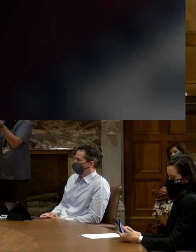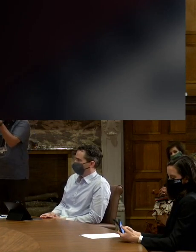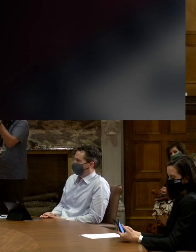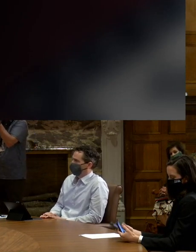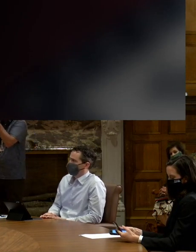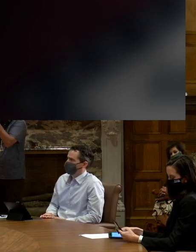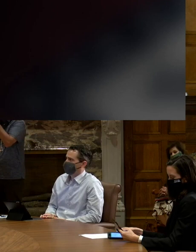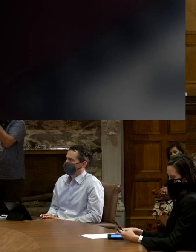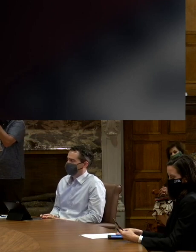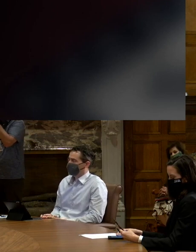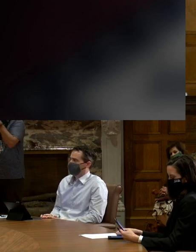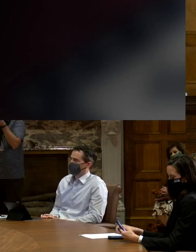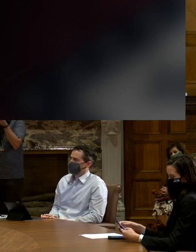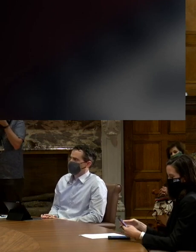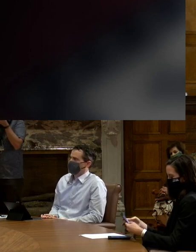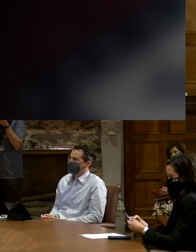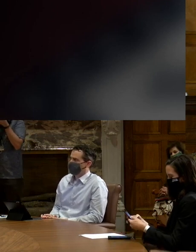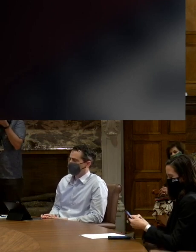agree with that?